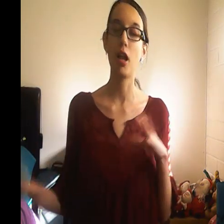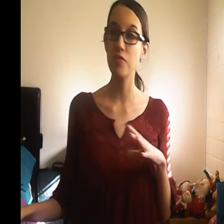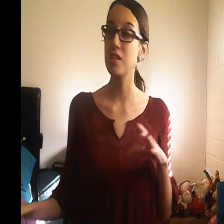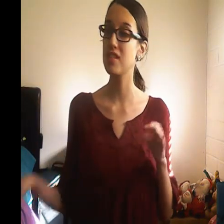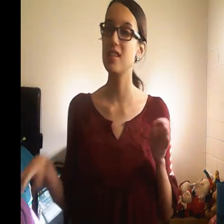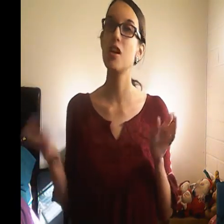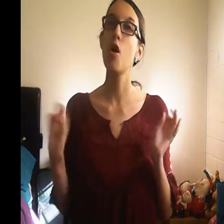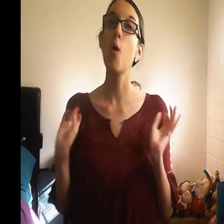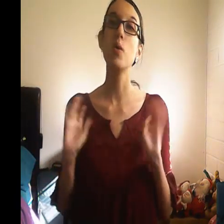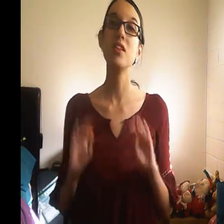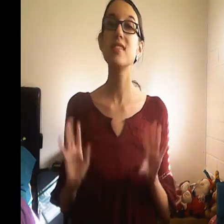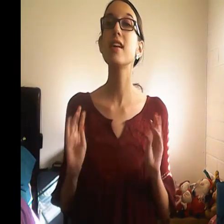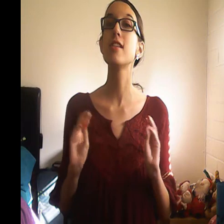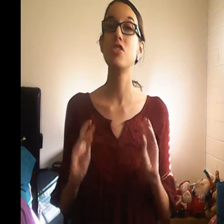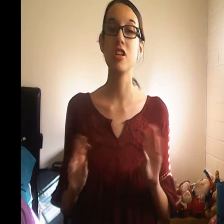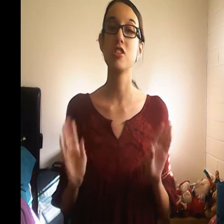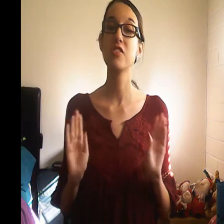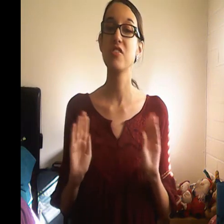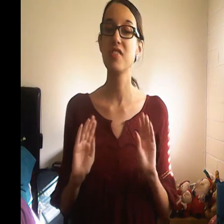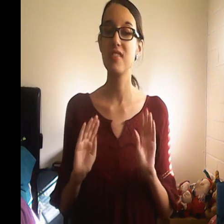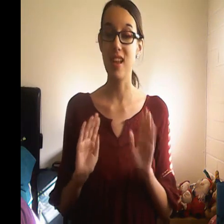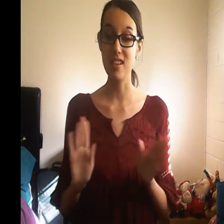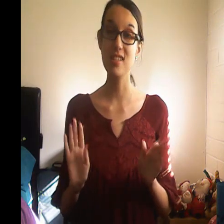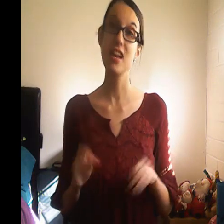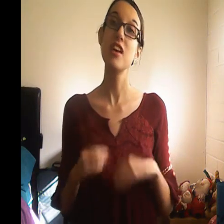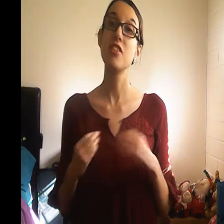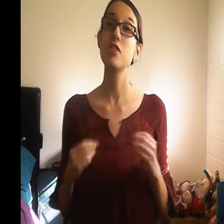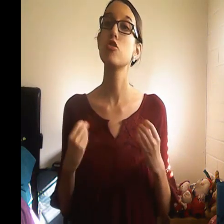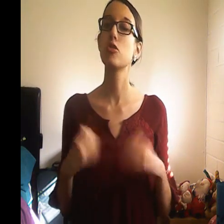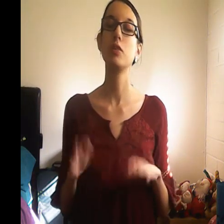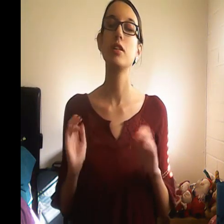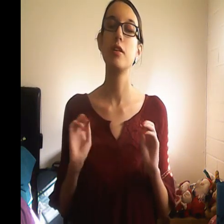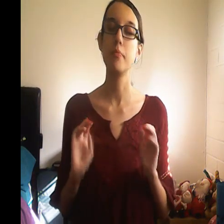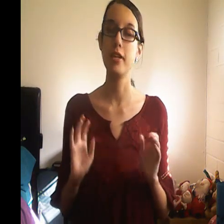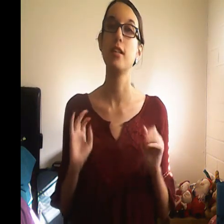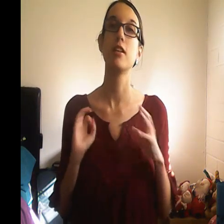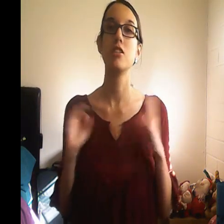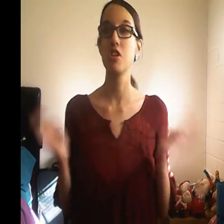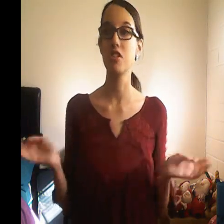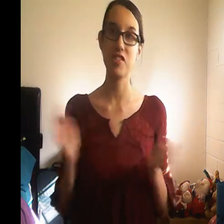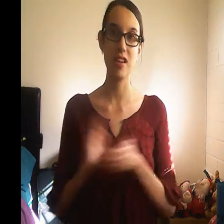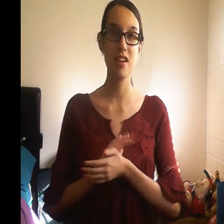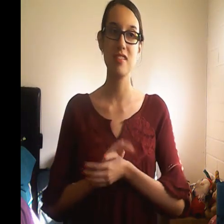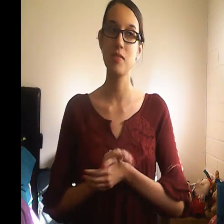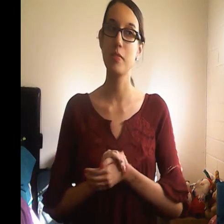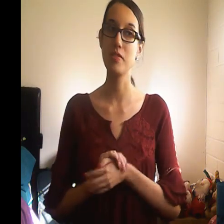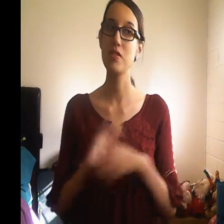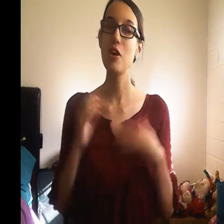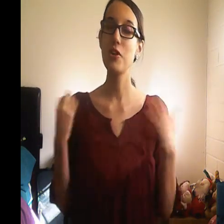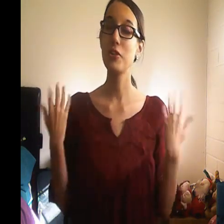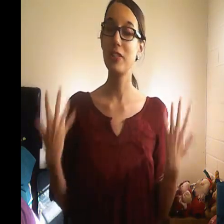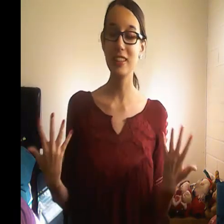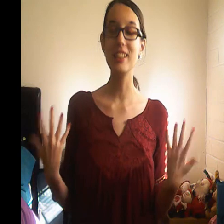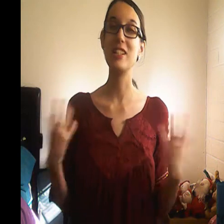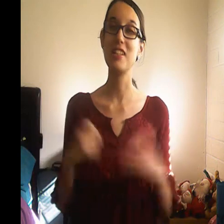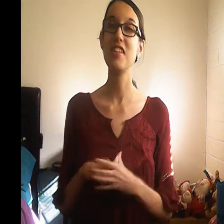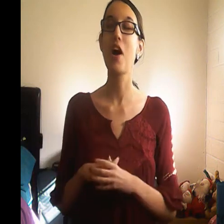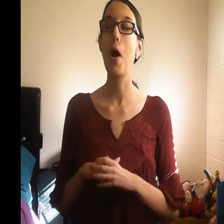this when they say a gentle scent they truly mean a gentle scent smells really good um